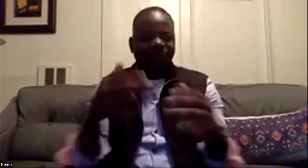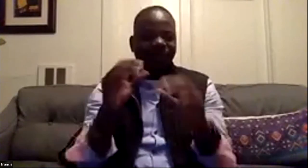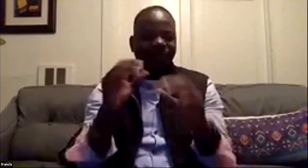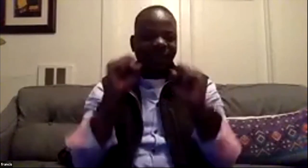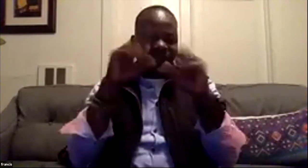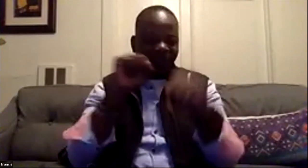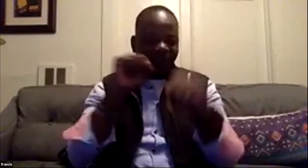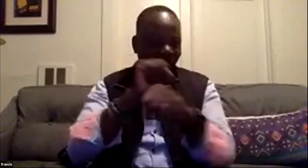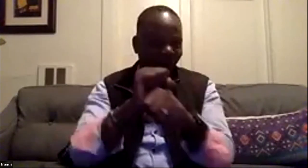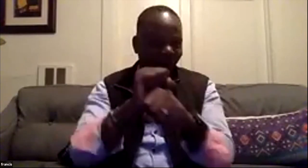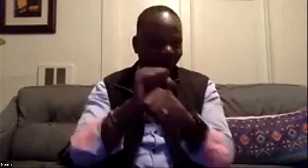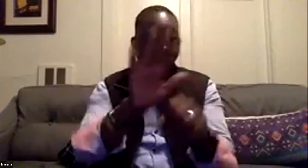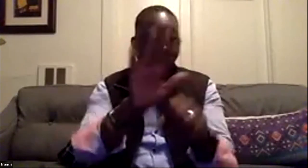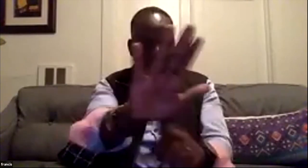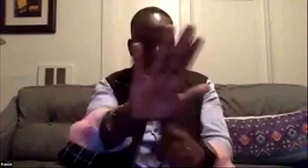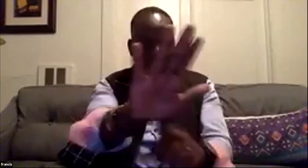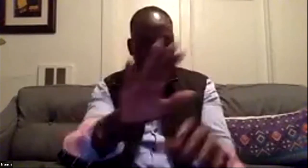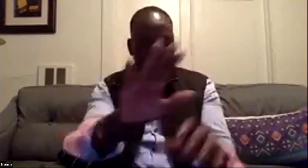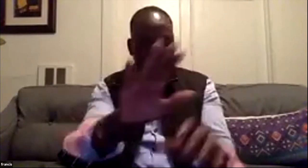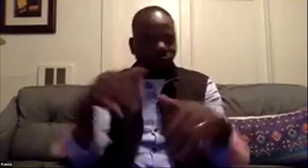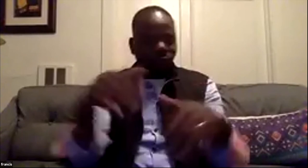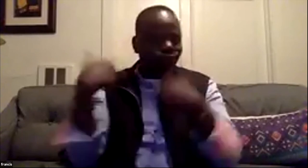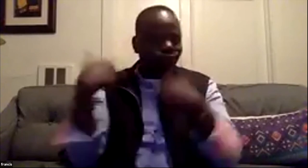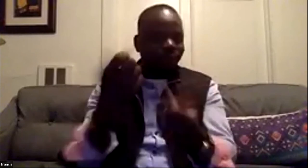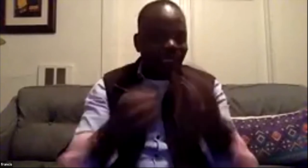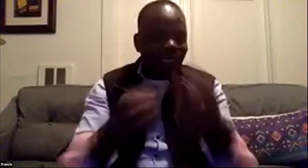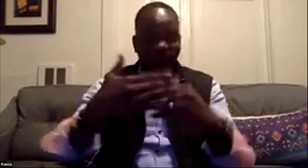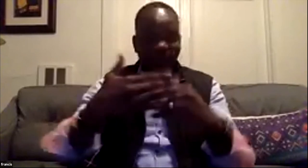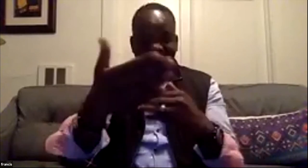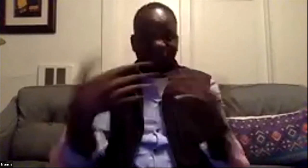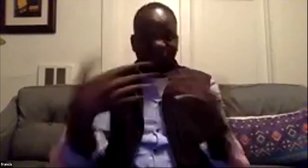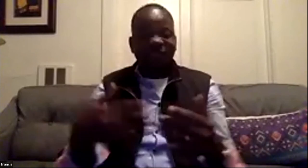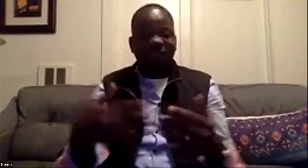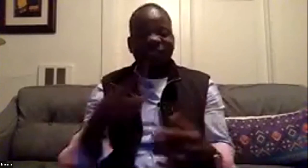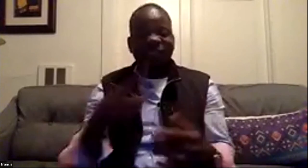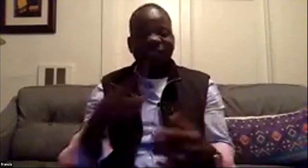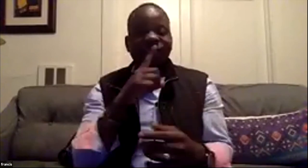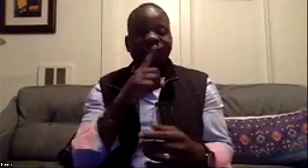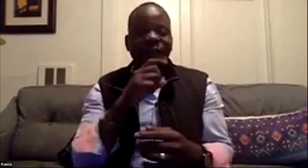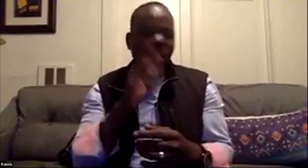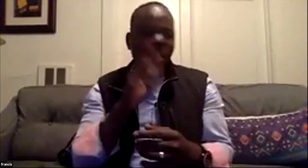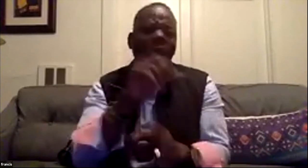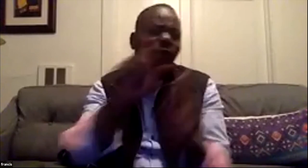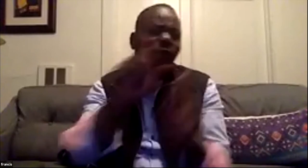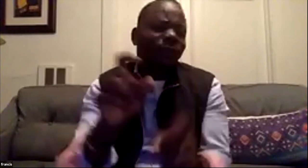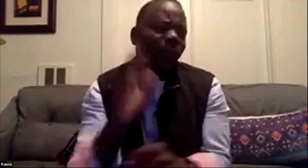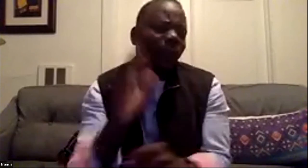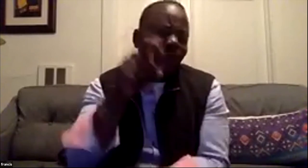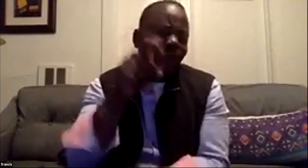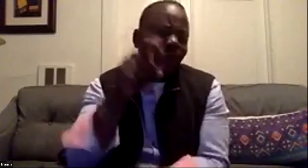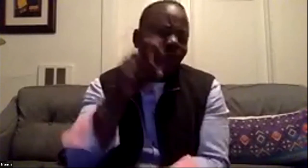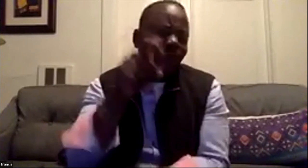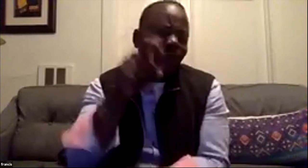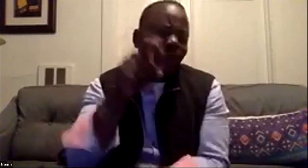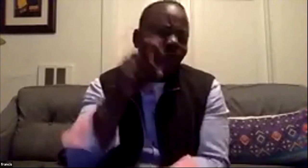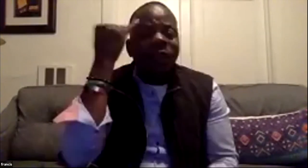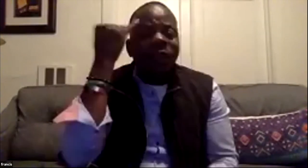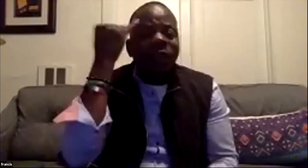but i do think that you you're doing amazing work and you have so much experience ricardo that it's going to be very